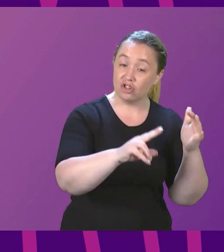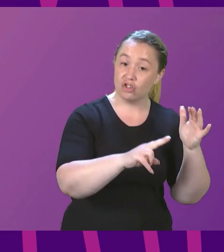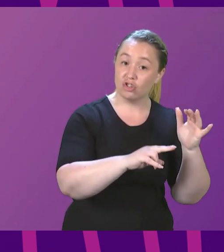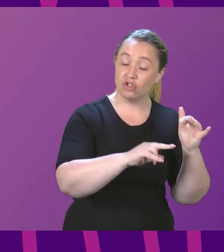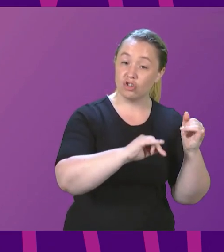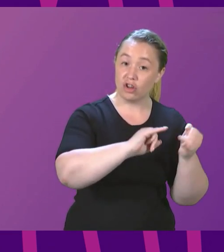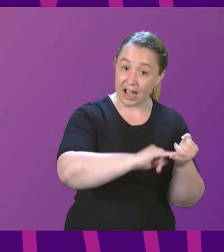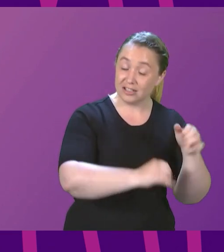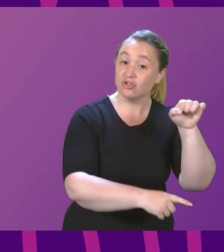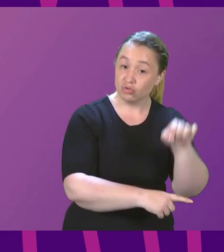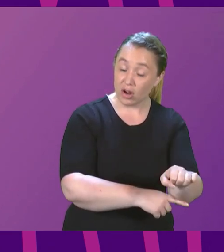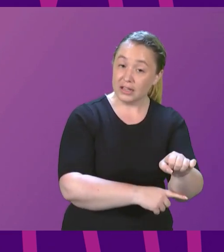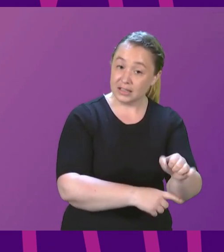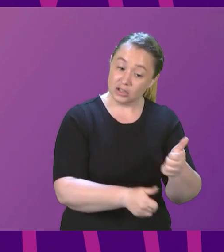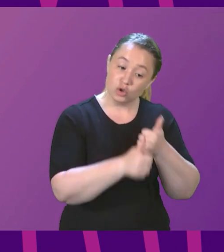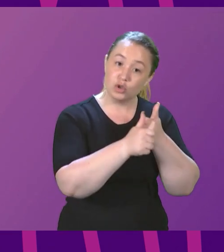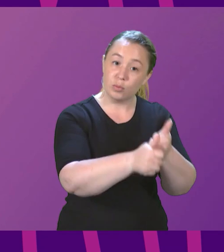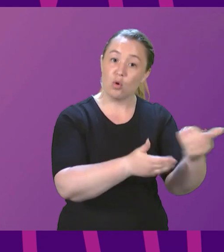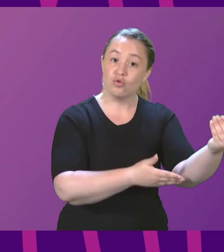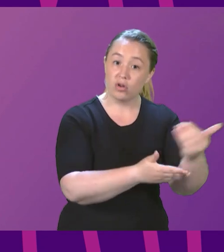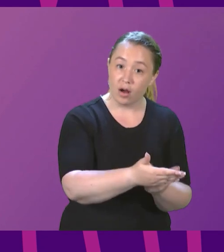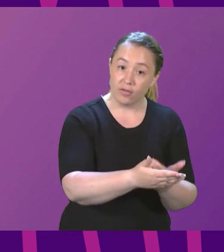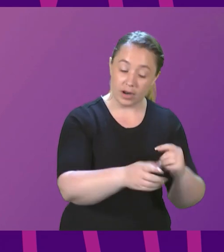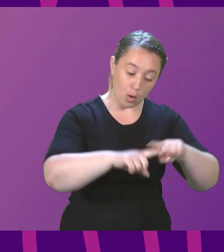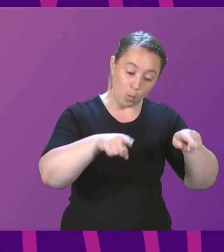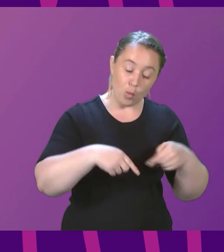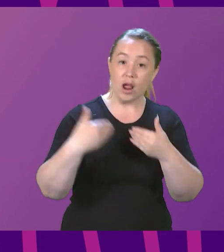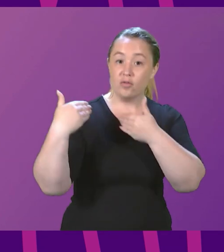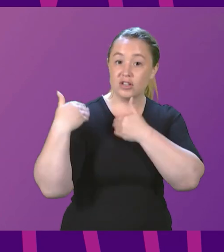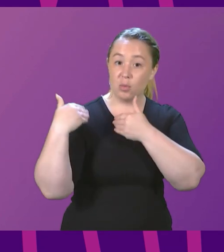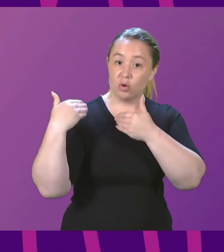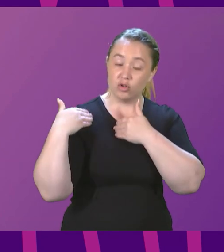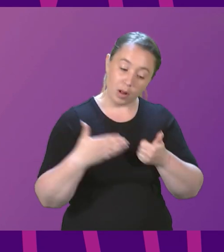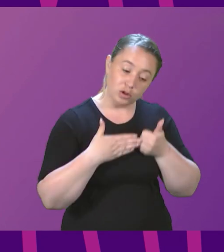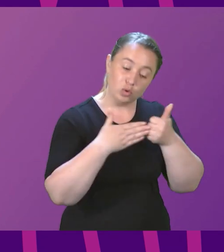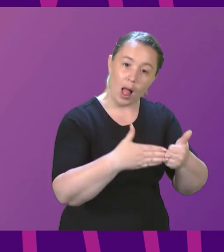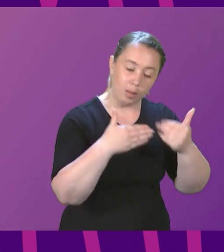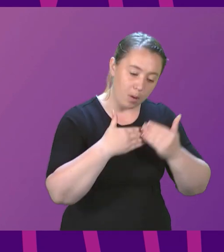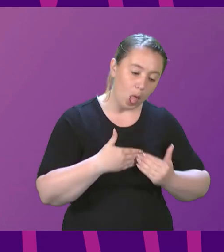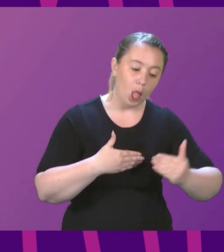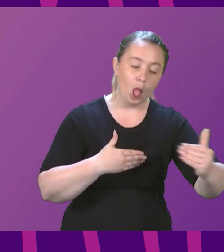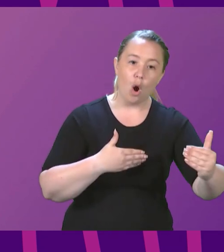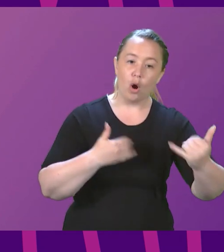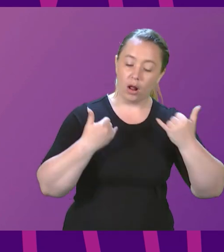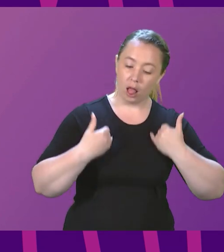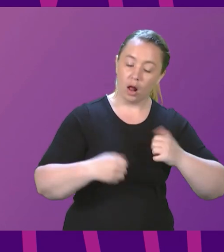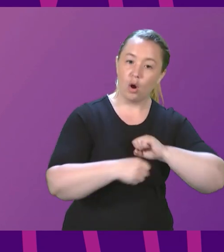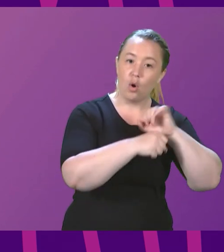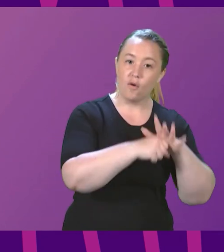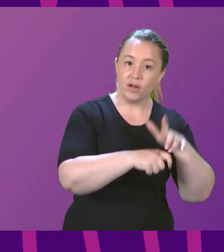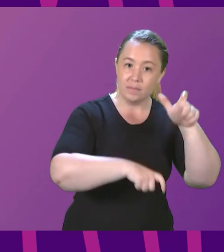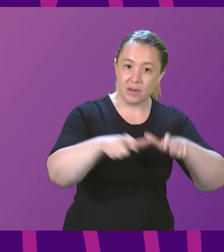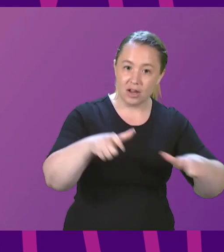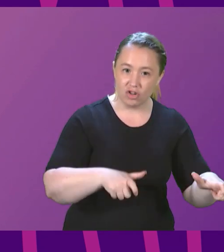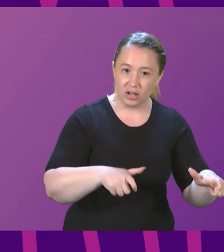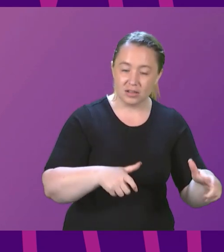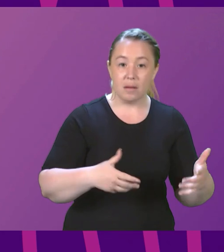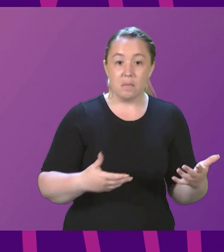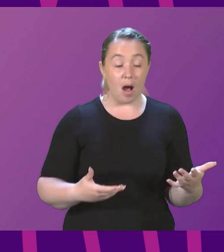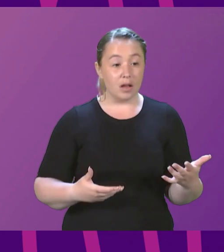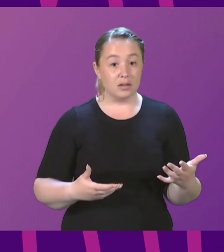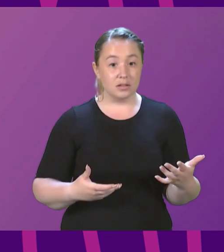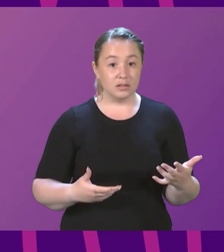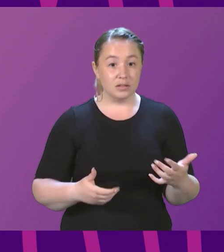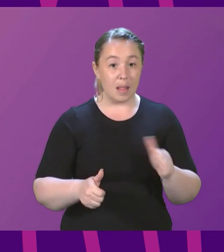through recovery. It is this government's responsibility to deliver for long Covid patients. But I pose the question, are we going to be better